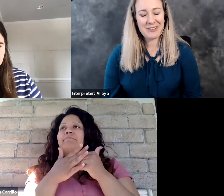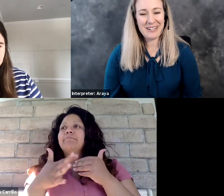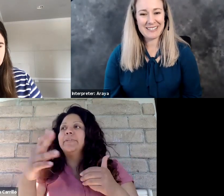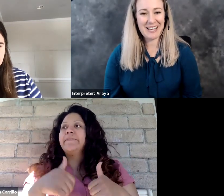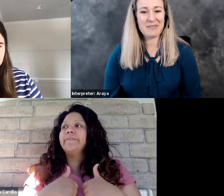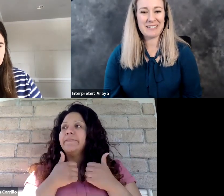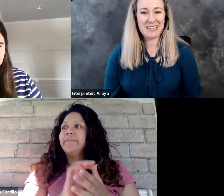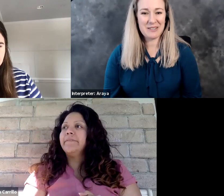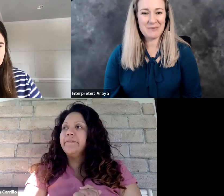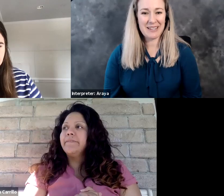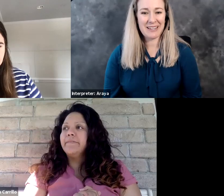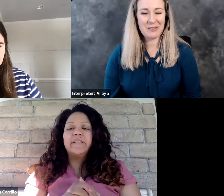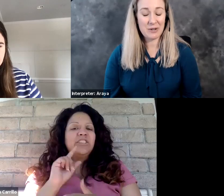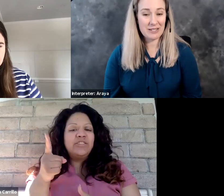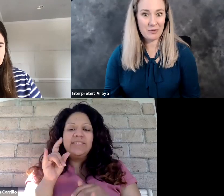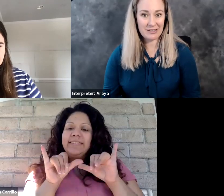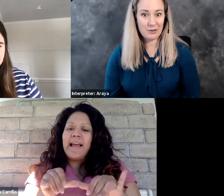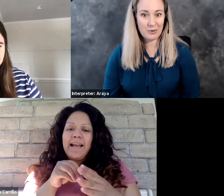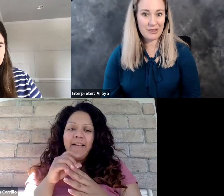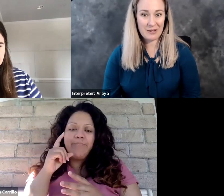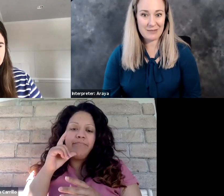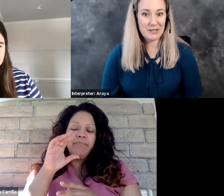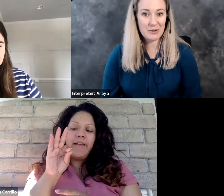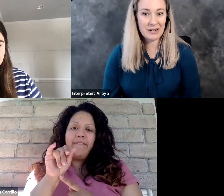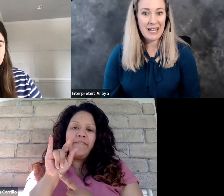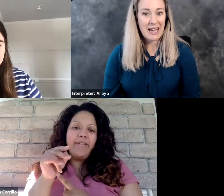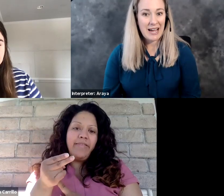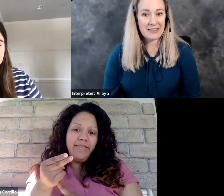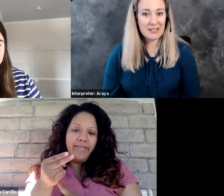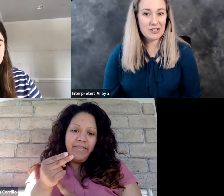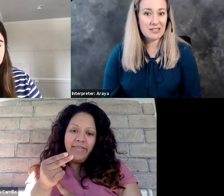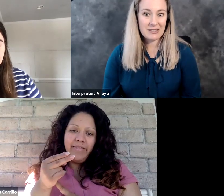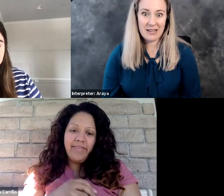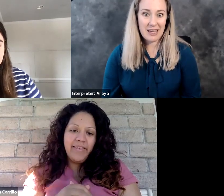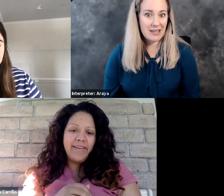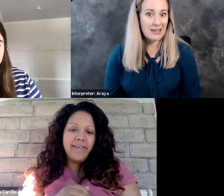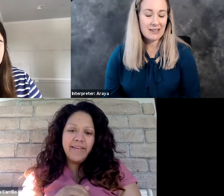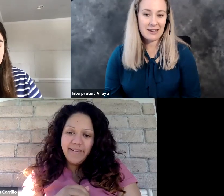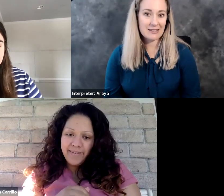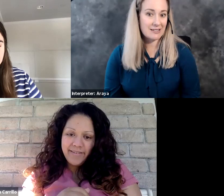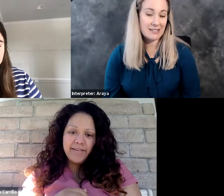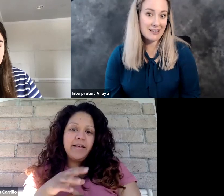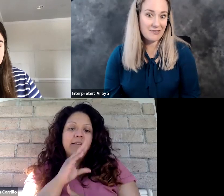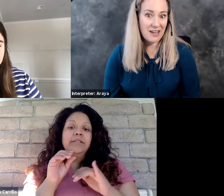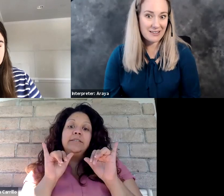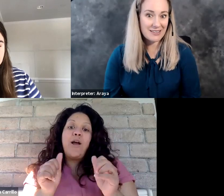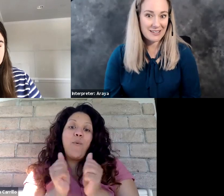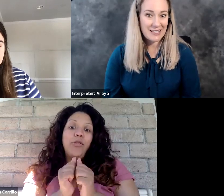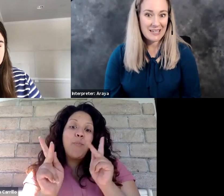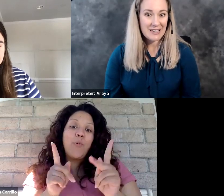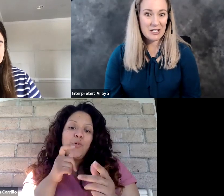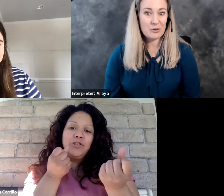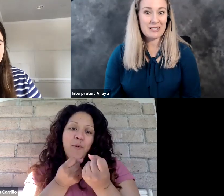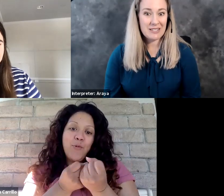Uh, what has God been teaching me and what does he want to do with the rest of my story? I think just to stay, uh, stay in the faith,